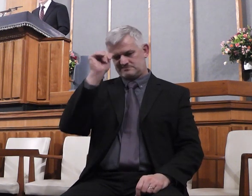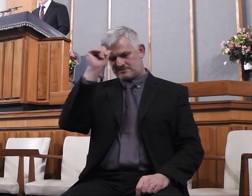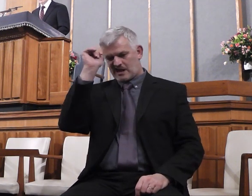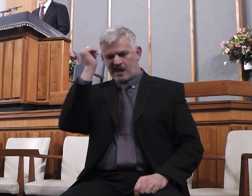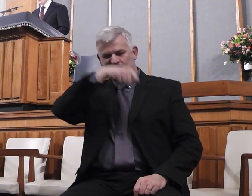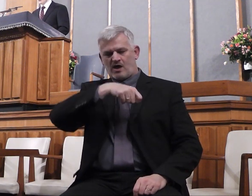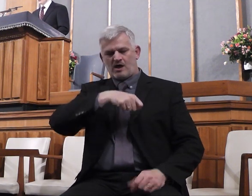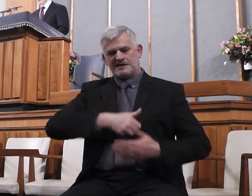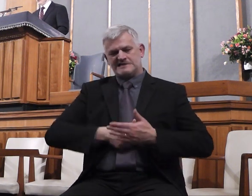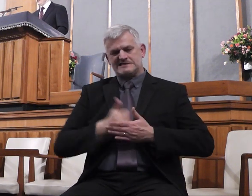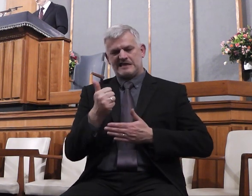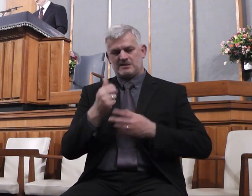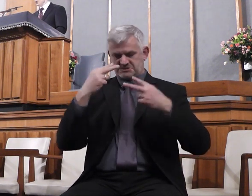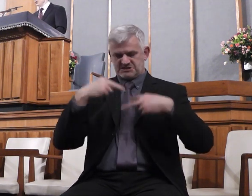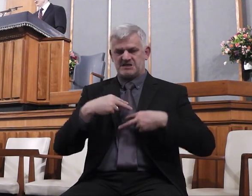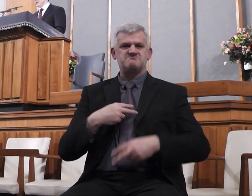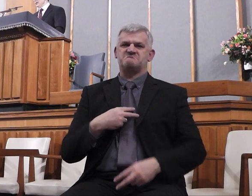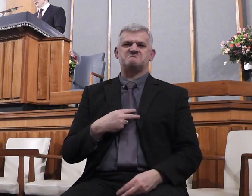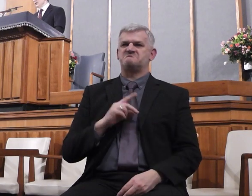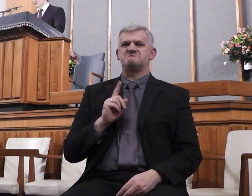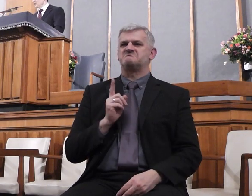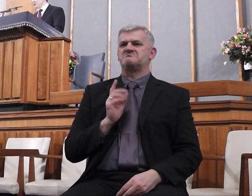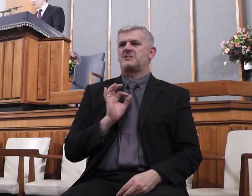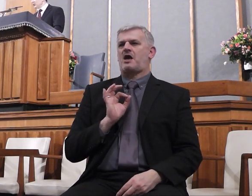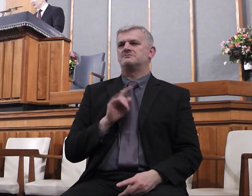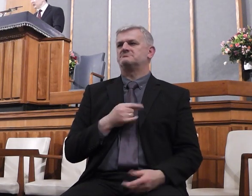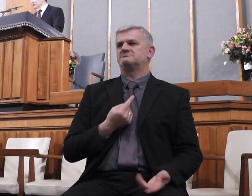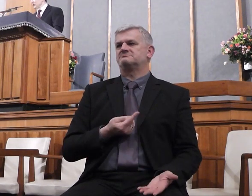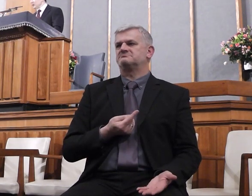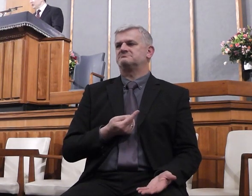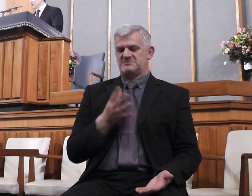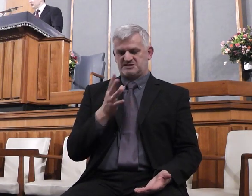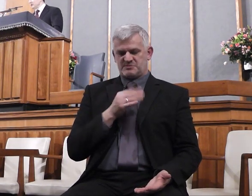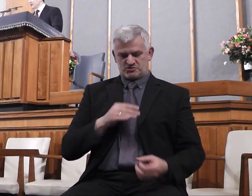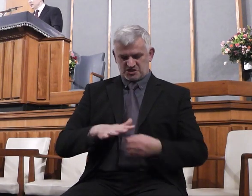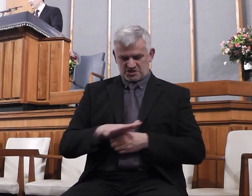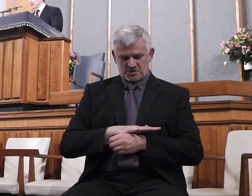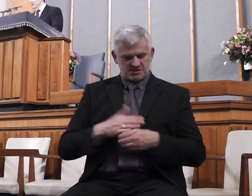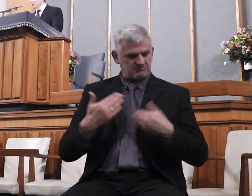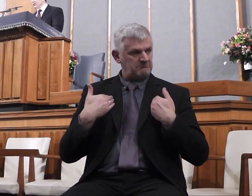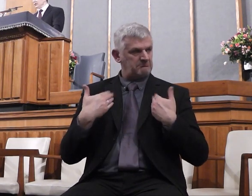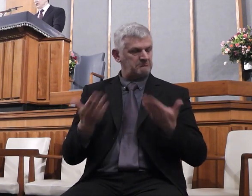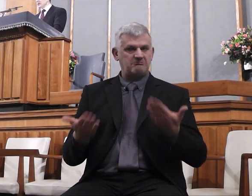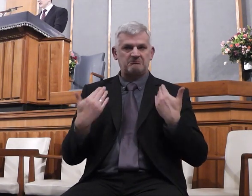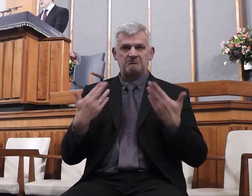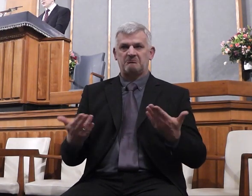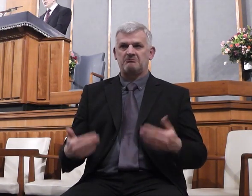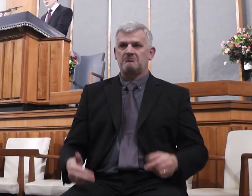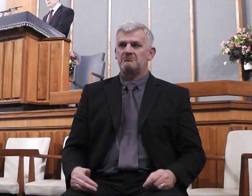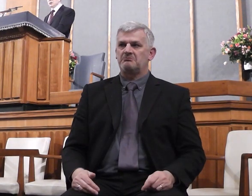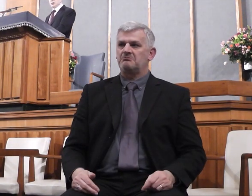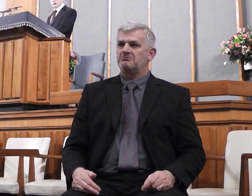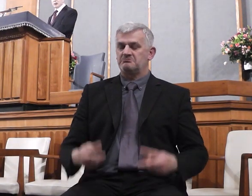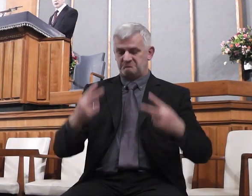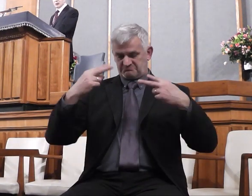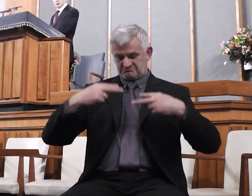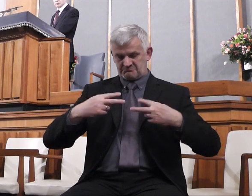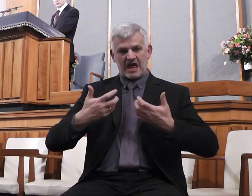cannot see his or her spiritual situation. We see ourselves only in material terms.